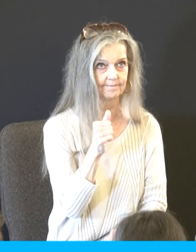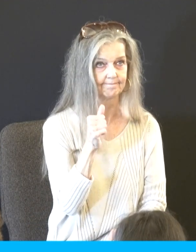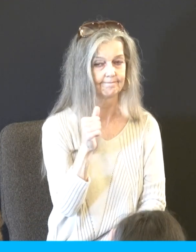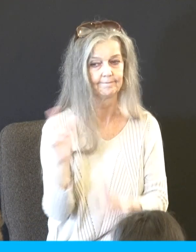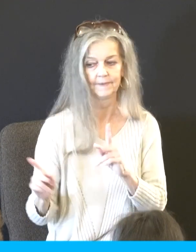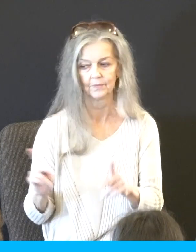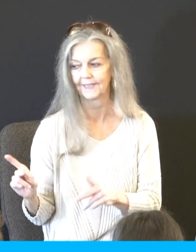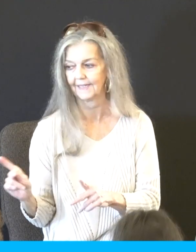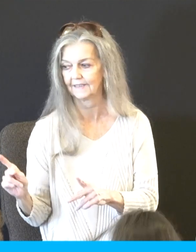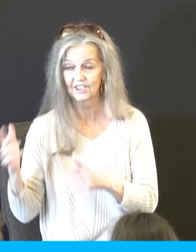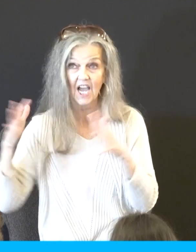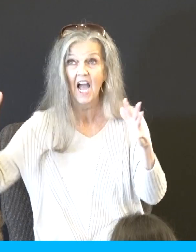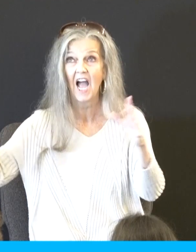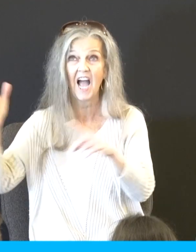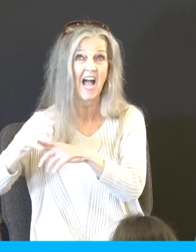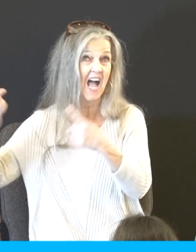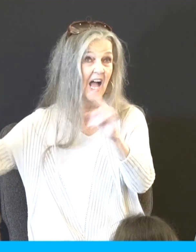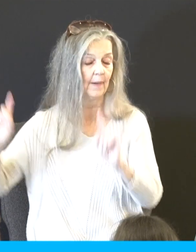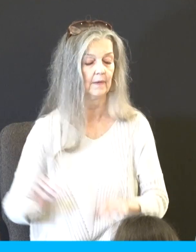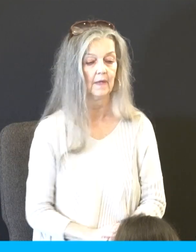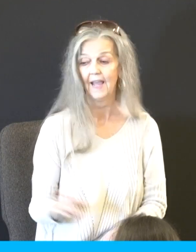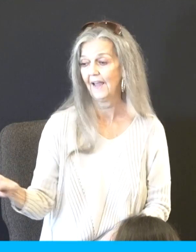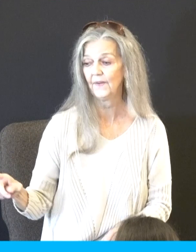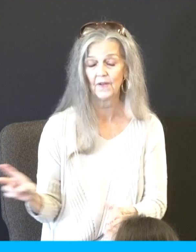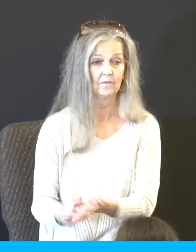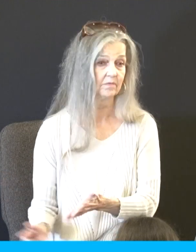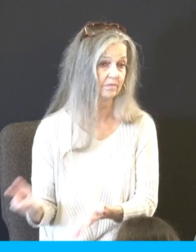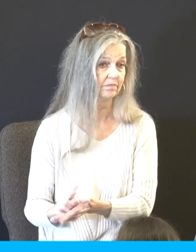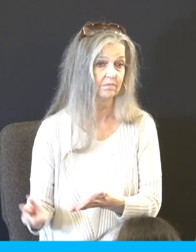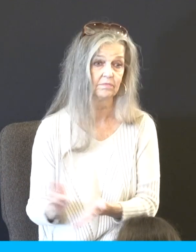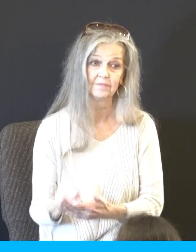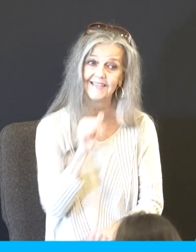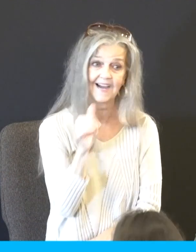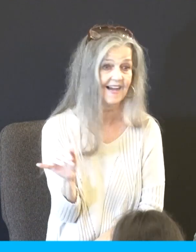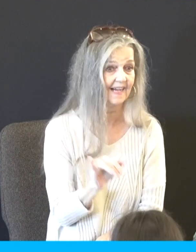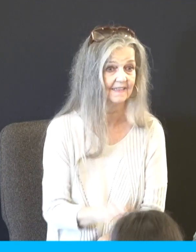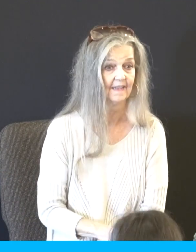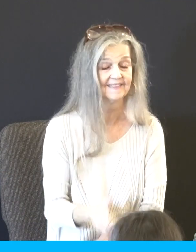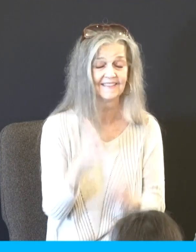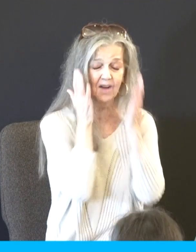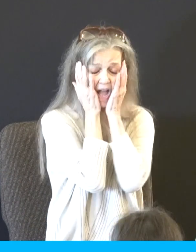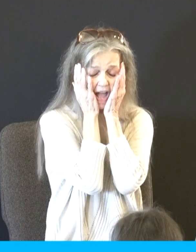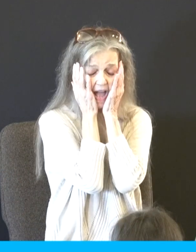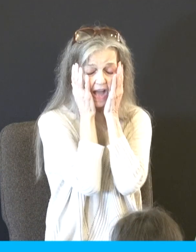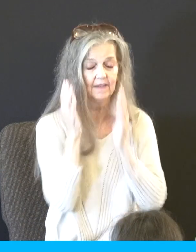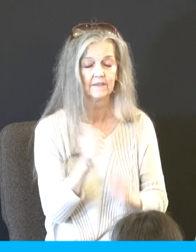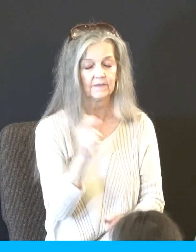battle. Neither is it the voice of them that cry for being overcome. That sounds something like, ha, that kind of thing, right? Where you just, you're dead.